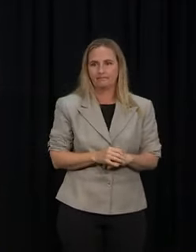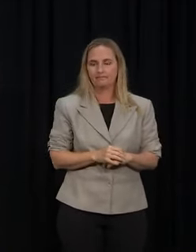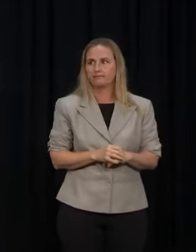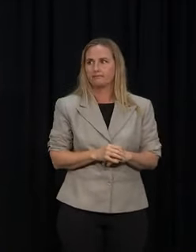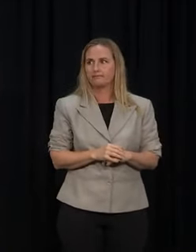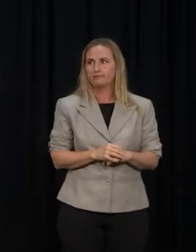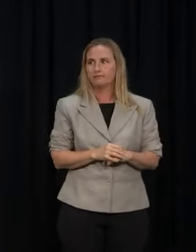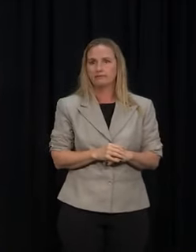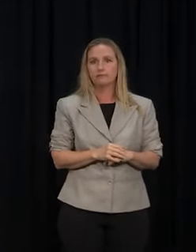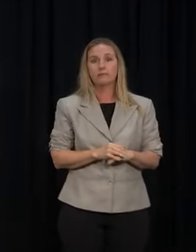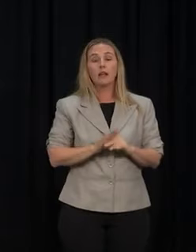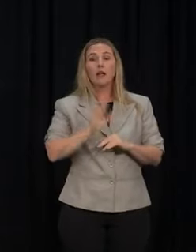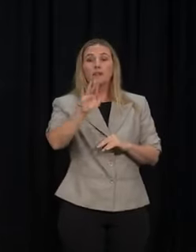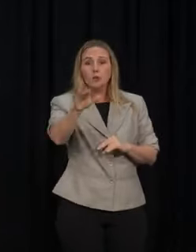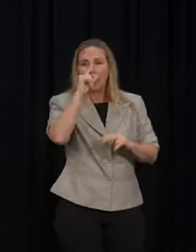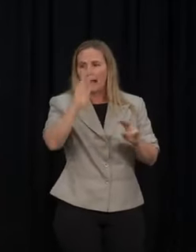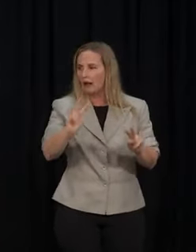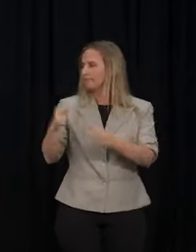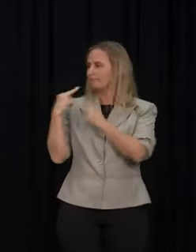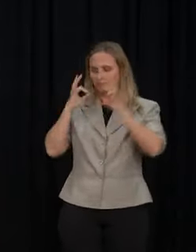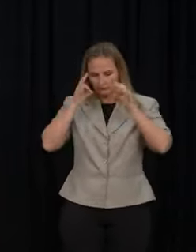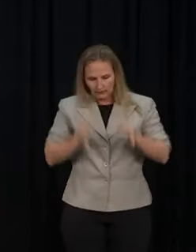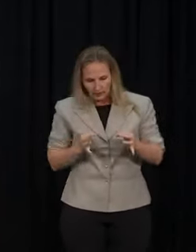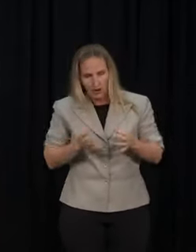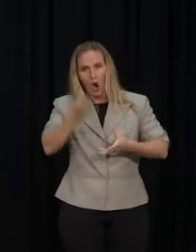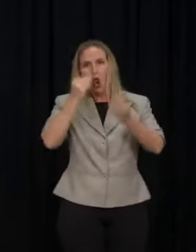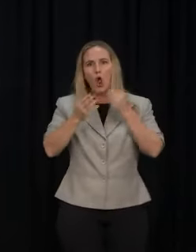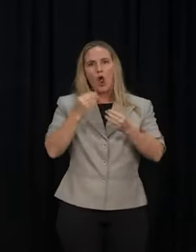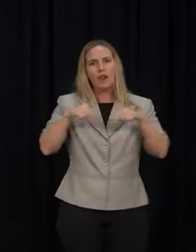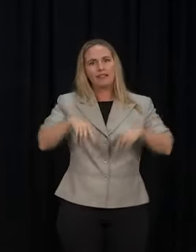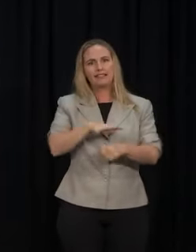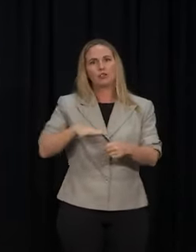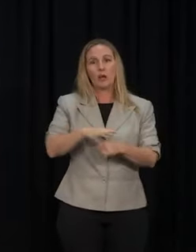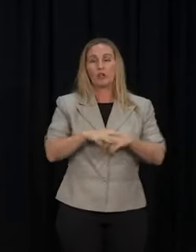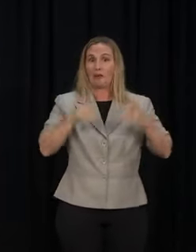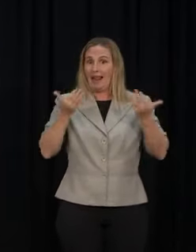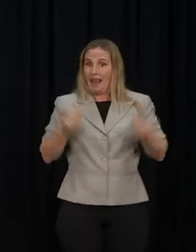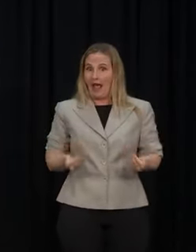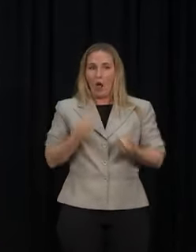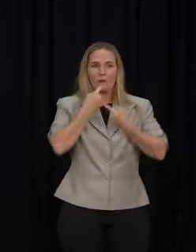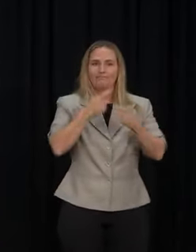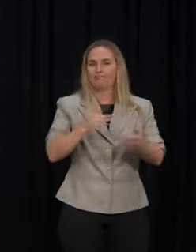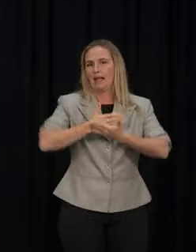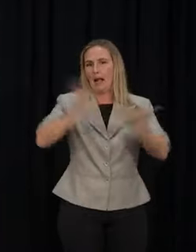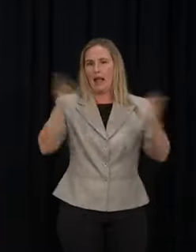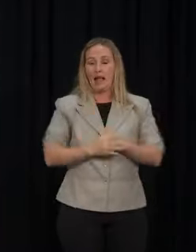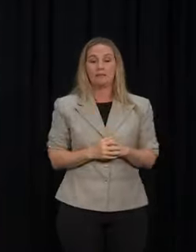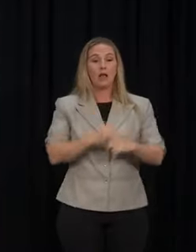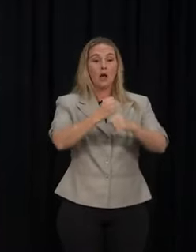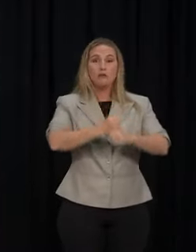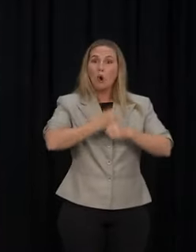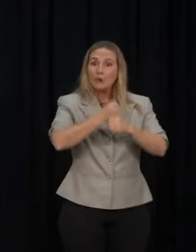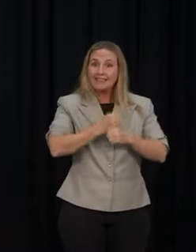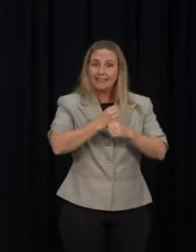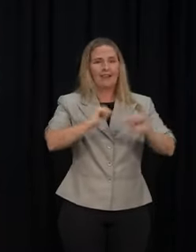to cast back and learn from this situation. But right now, my message would be a simple one. The protesters have made their point.